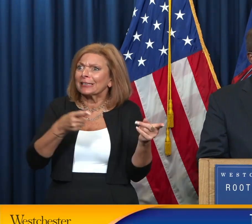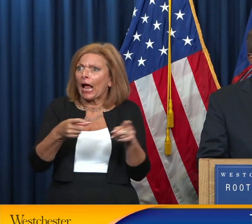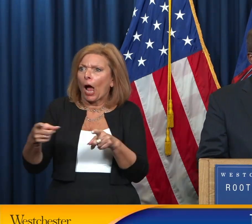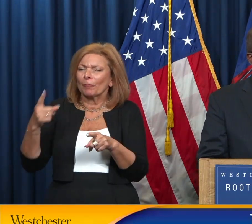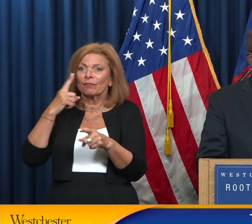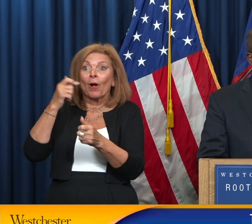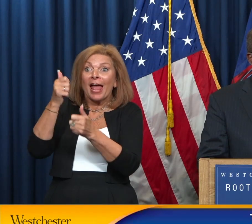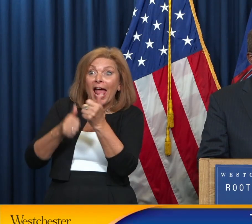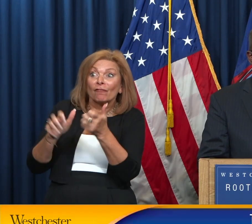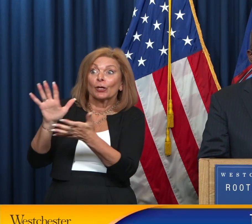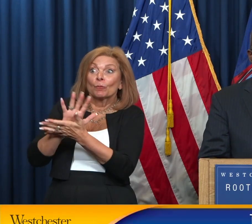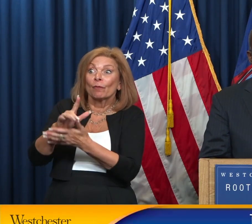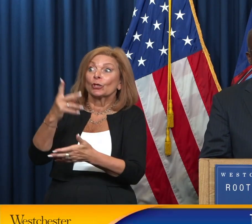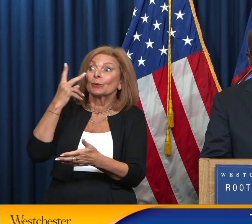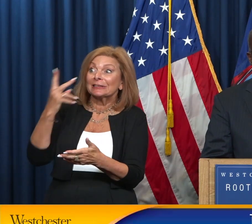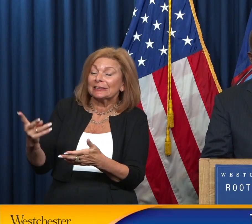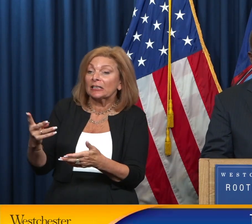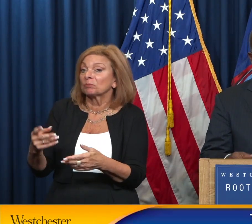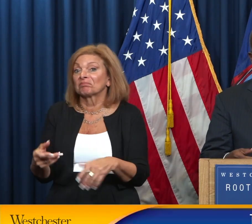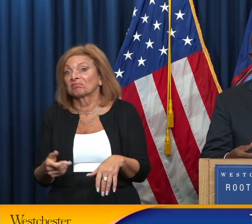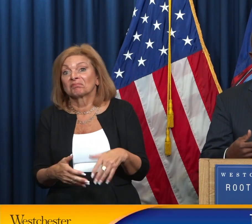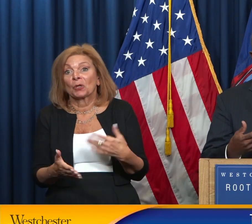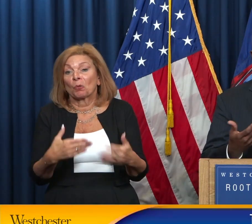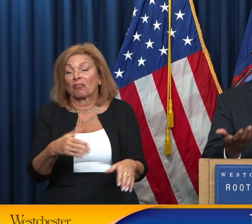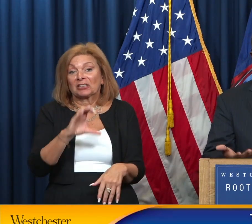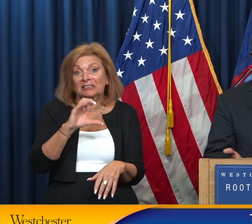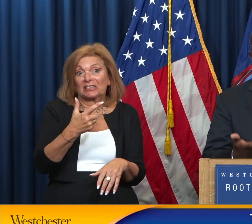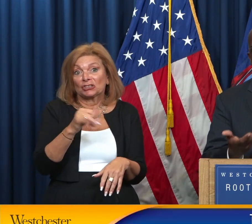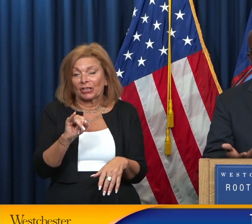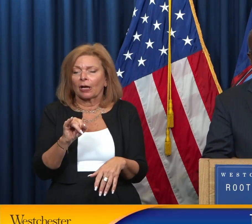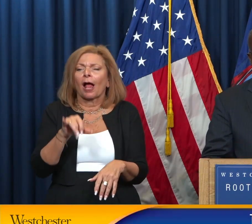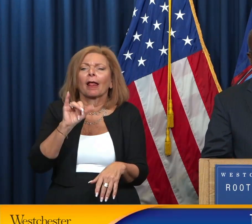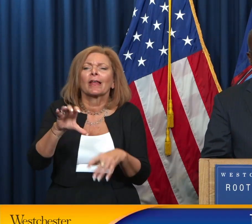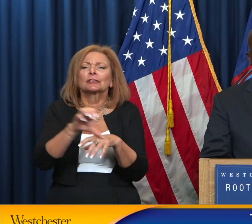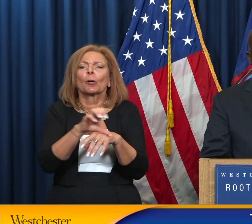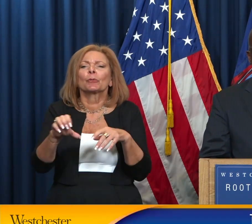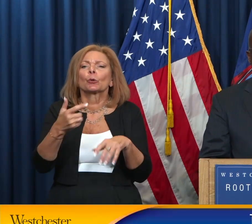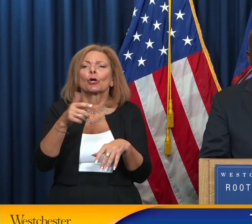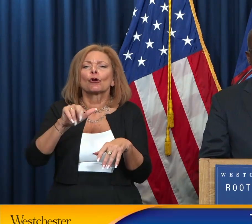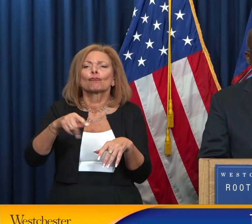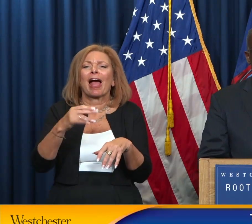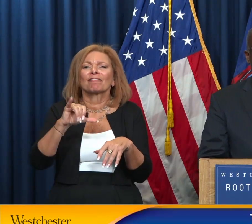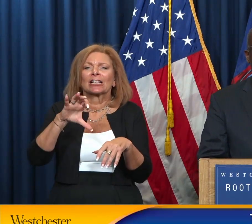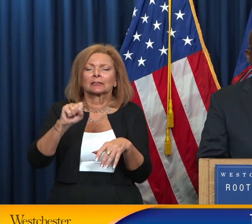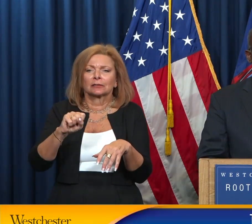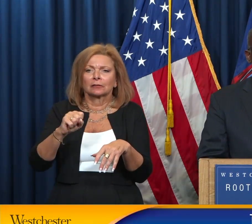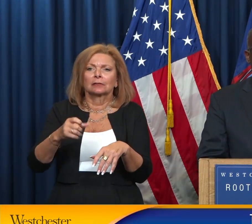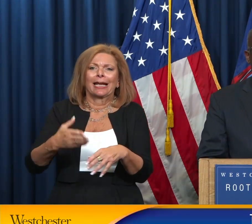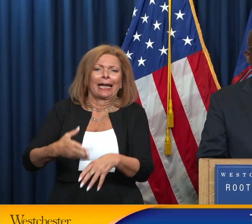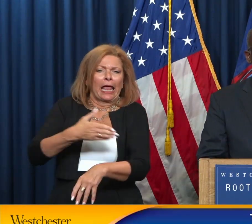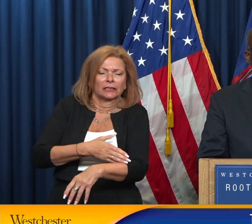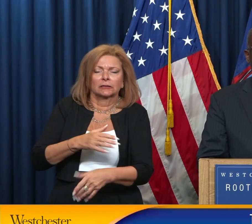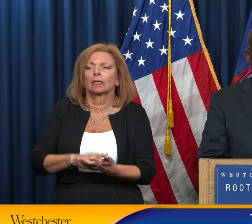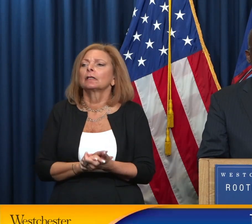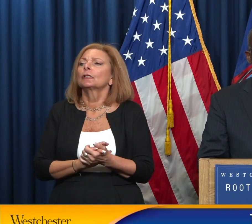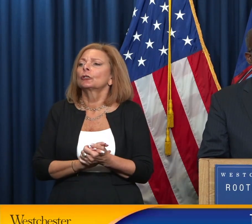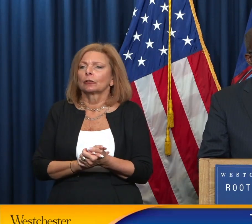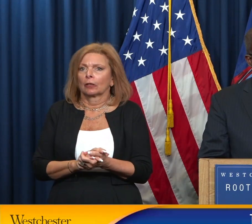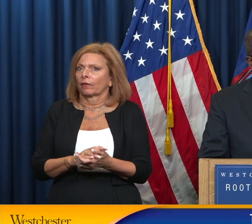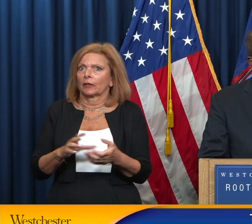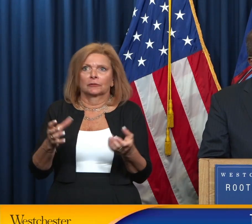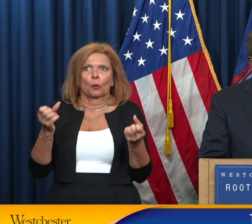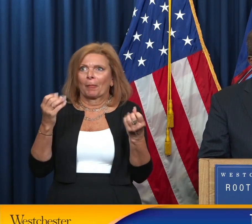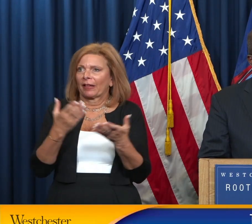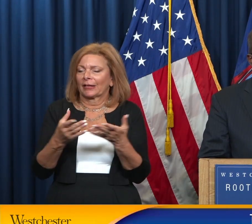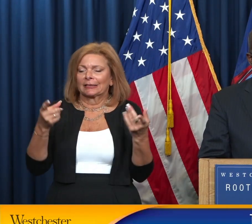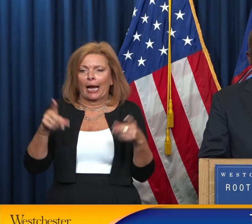every movie that you see now, whether it's CGI, computer graphics enhanced, etc. There's a lot of that that happens